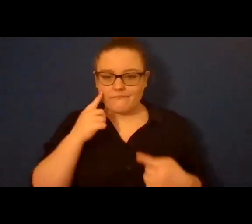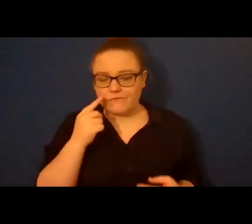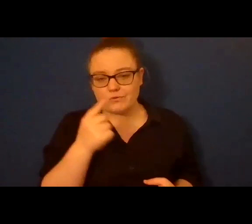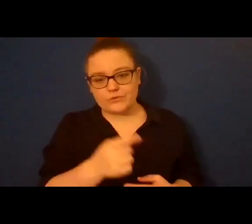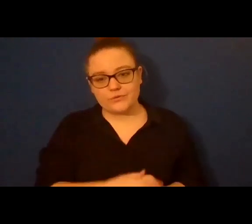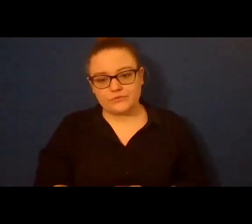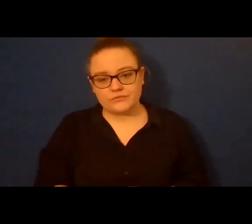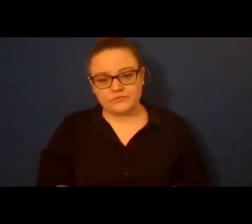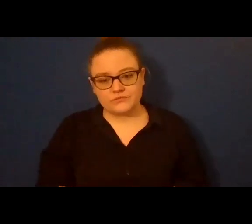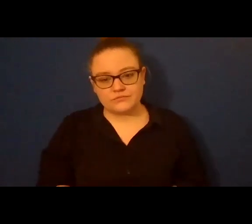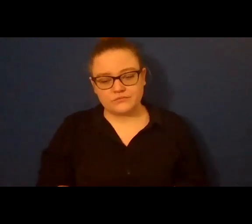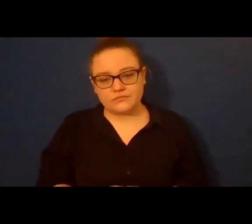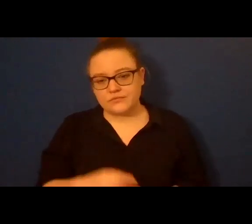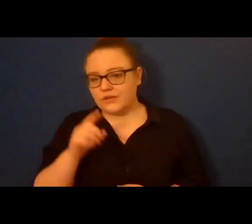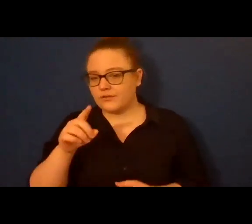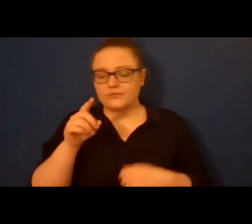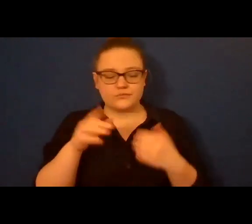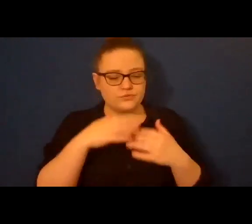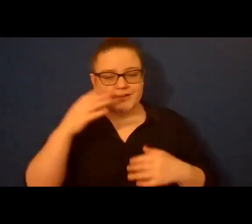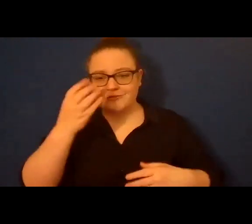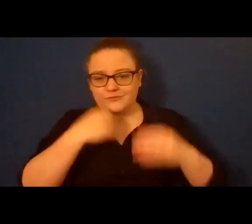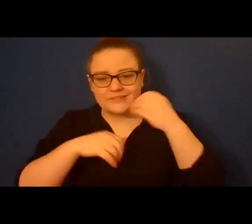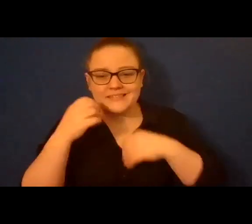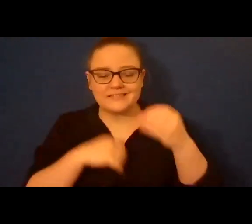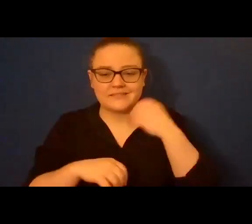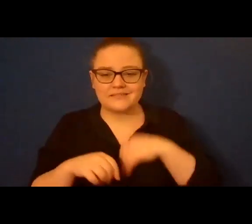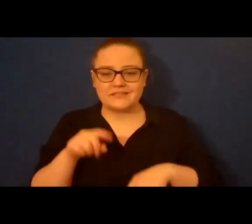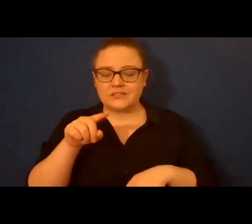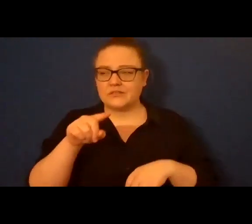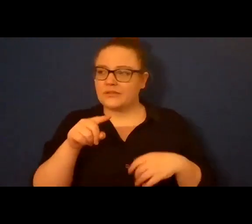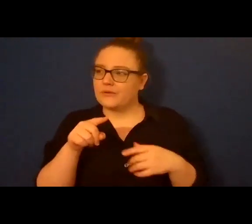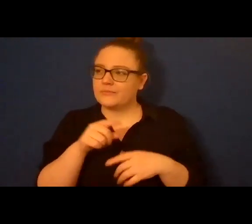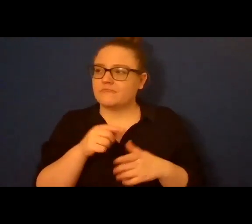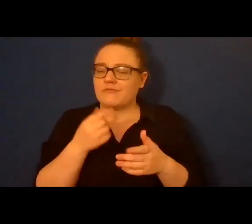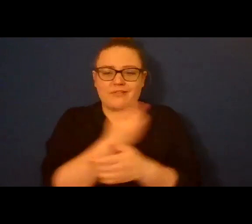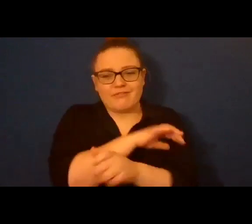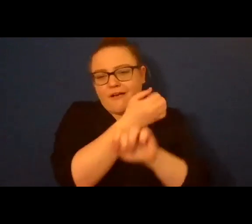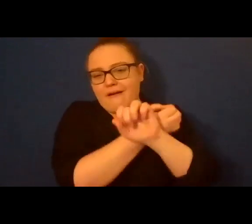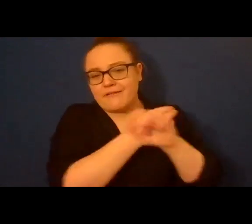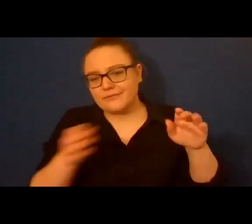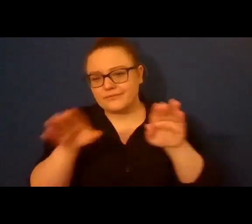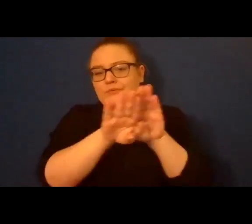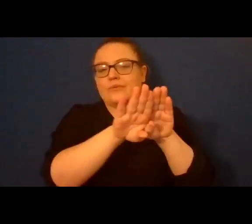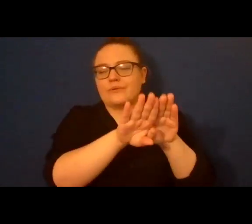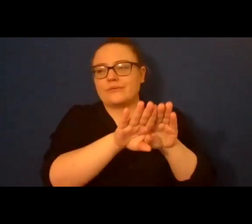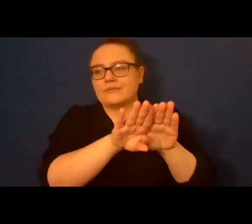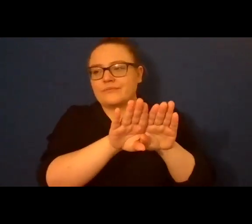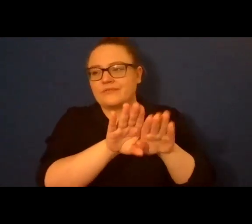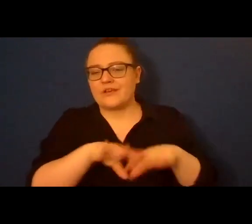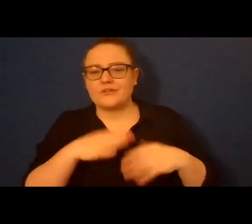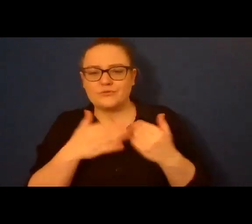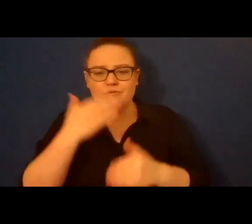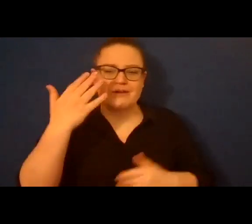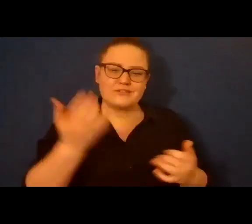You too locked to door. Too cruel to wonder. Gabriel isn't coming. You too loved to love to